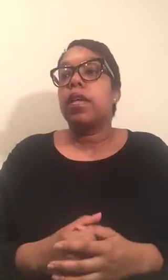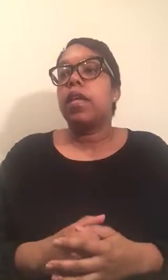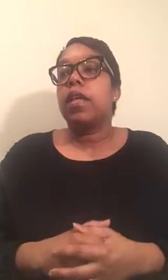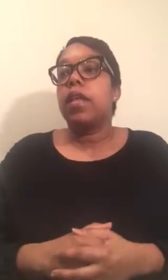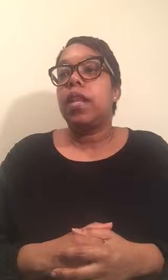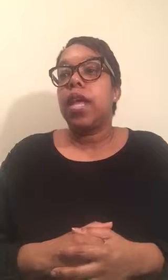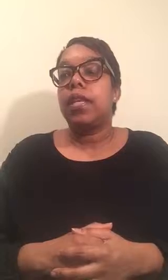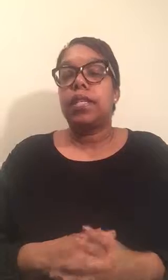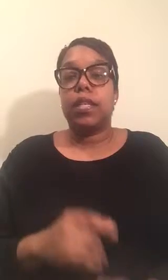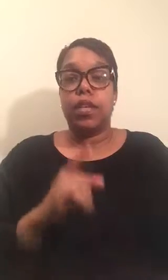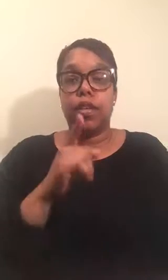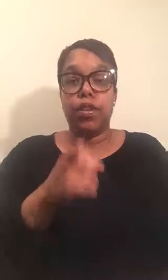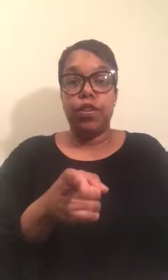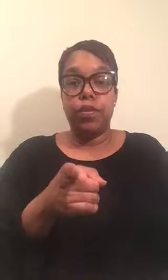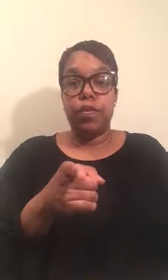Next. You.